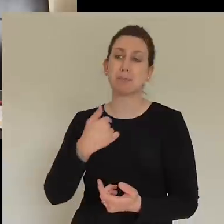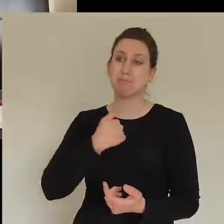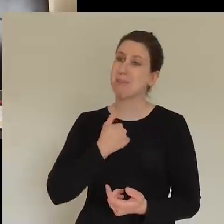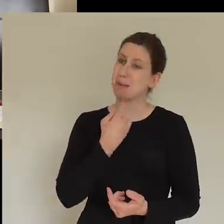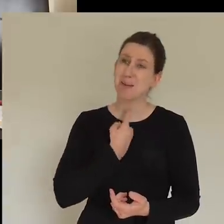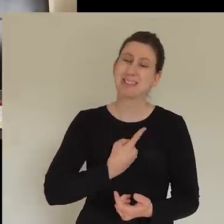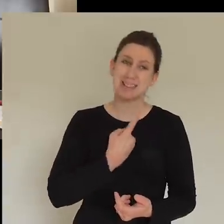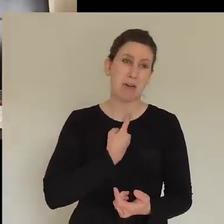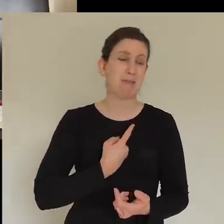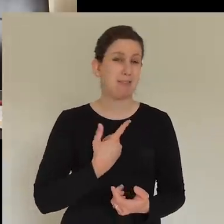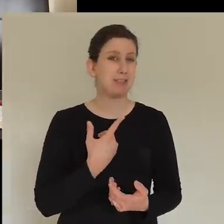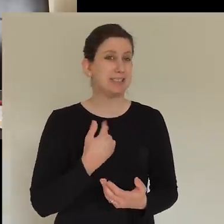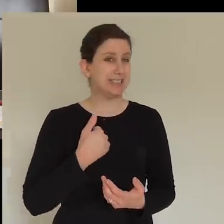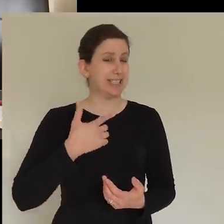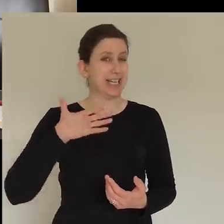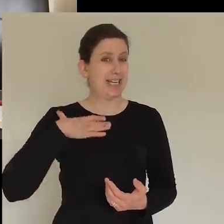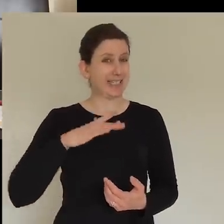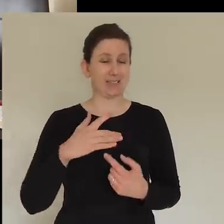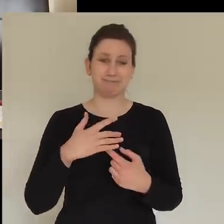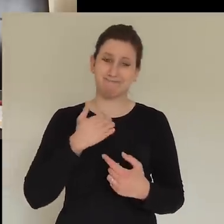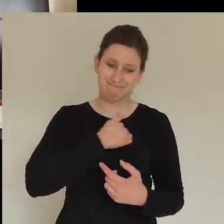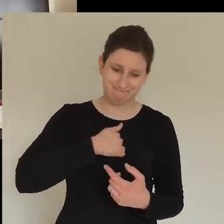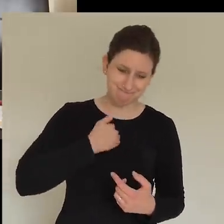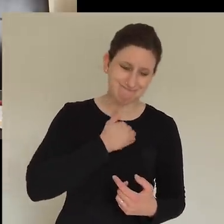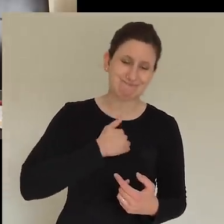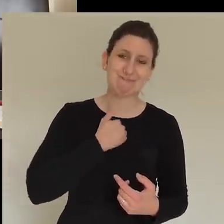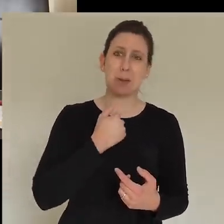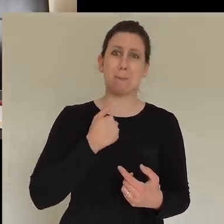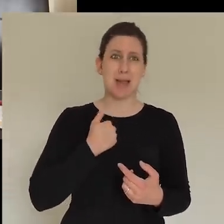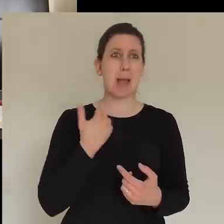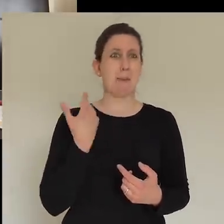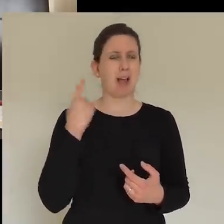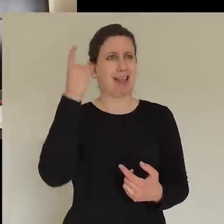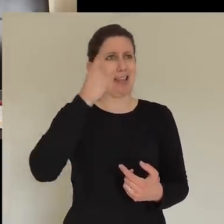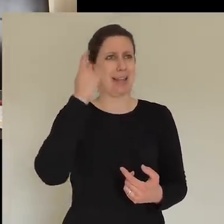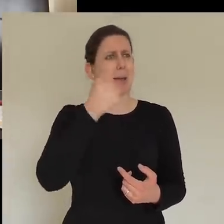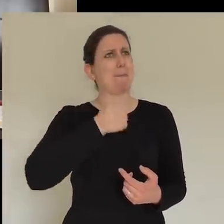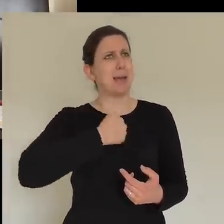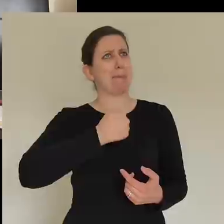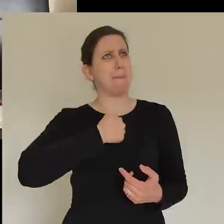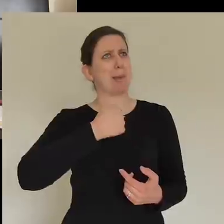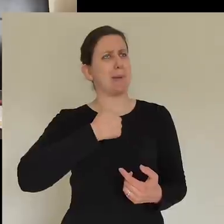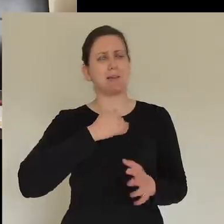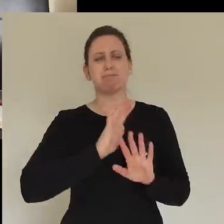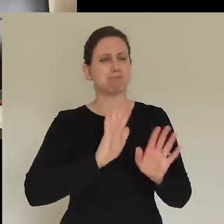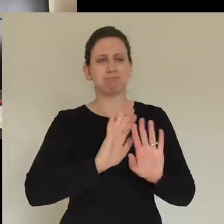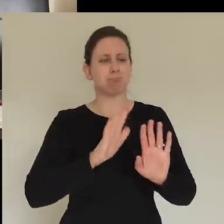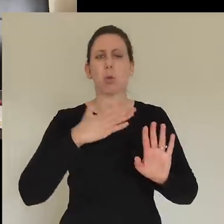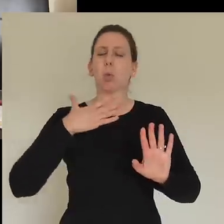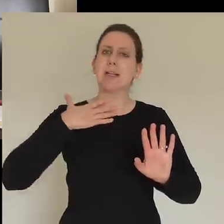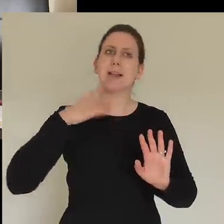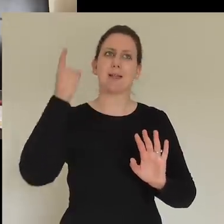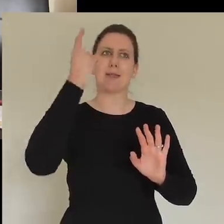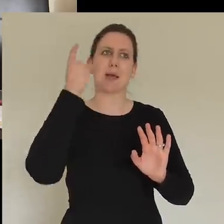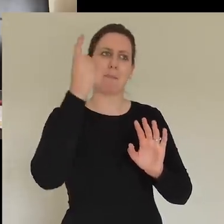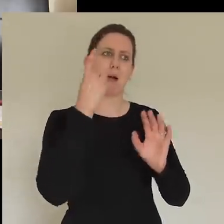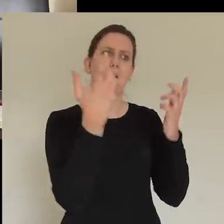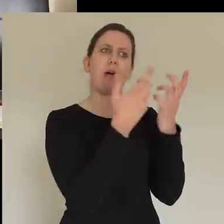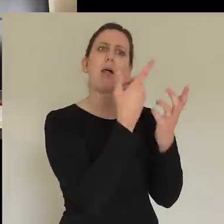Lord. And I just pray, Father, equip us and enable us to think outside of ourselves more, Father, and to reach out